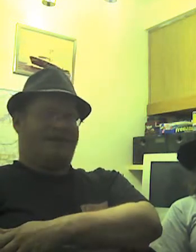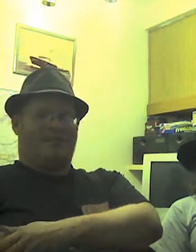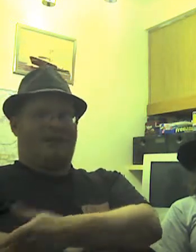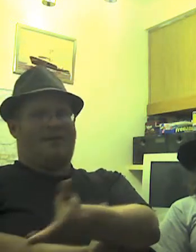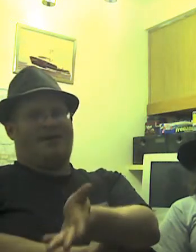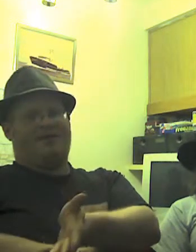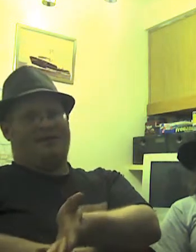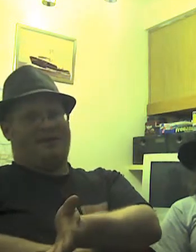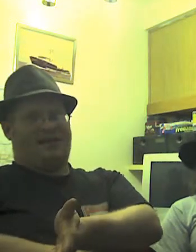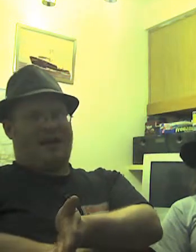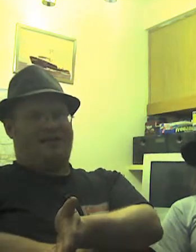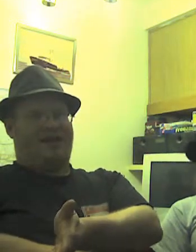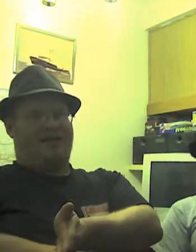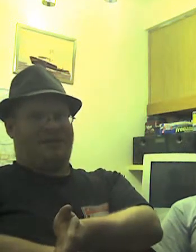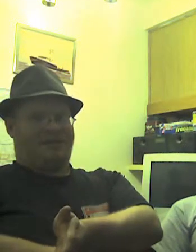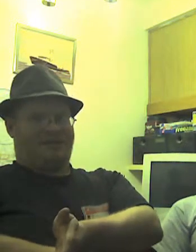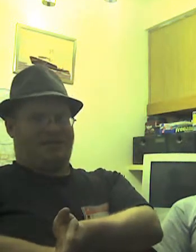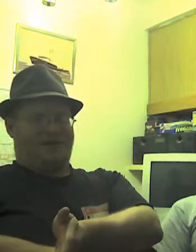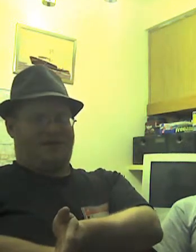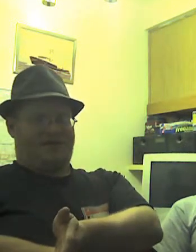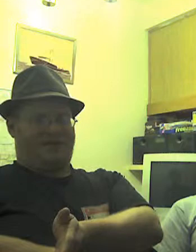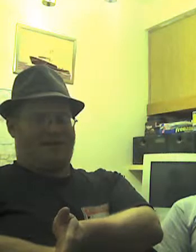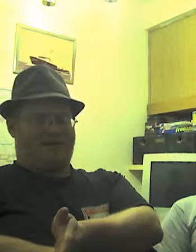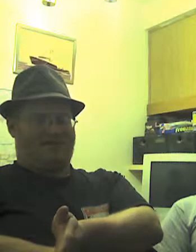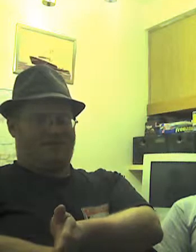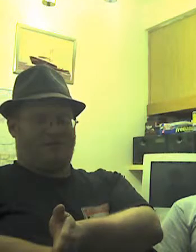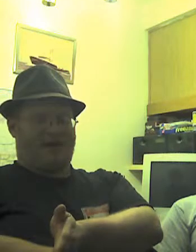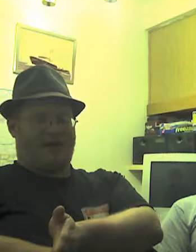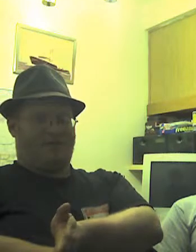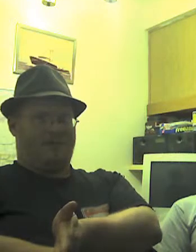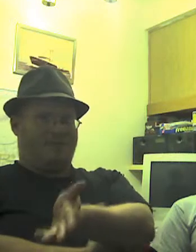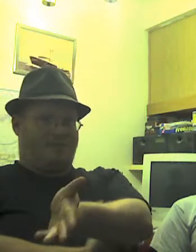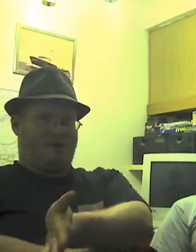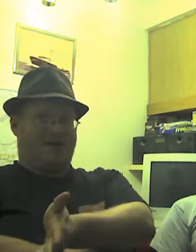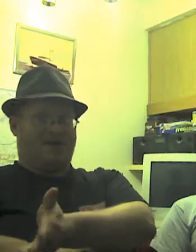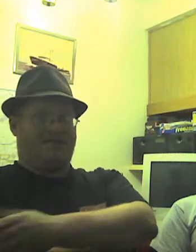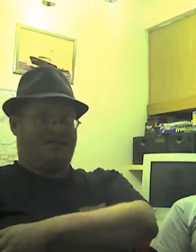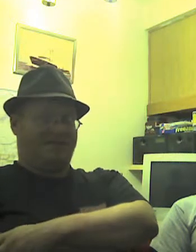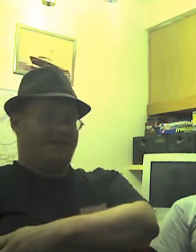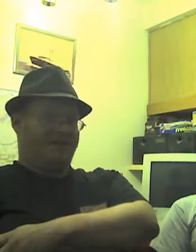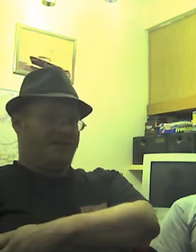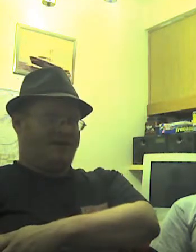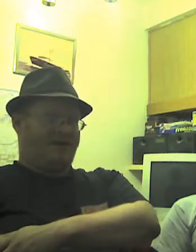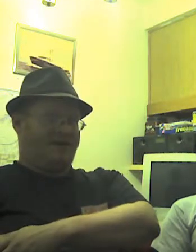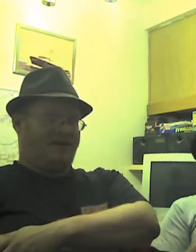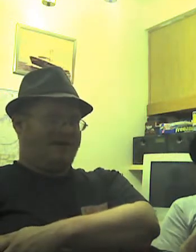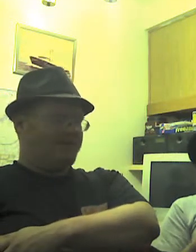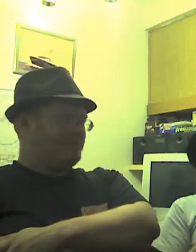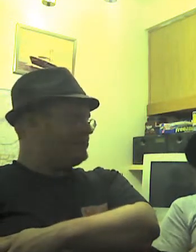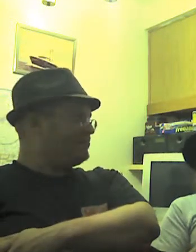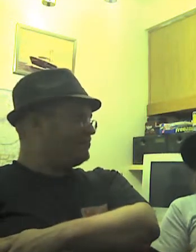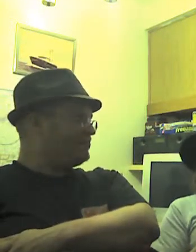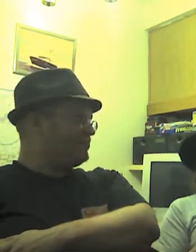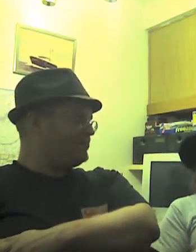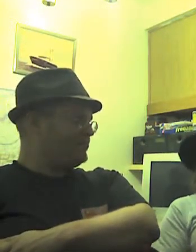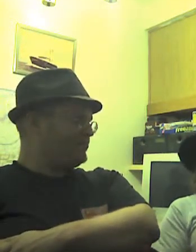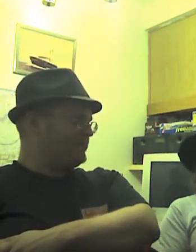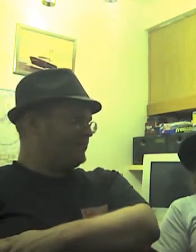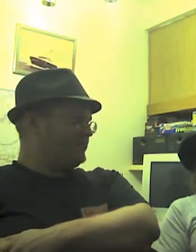math school. I not entirely different because, uh, our school, we had to watch the birds. Yeah, well, there was White Fang, White Fang 2